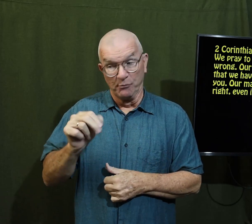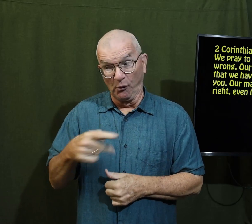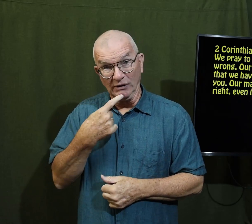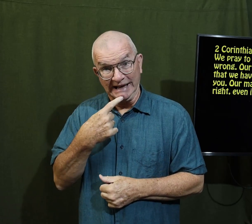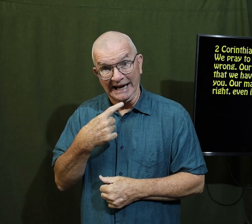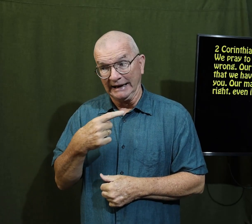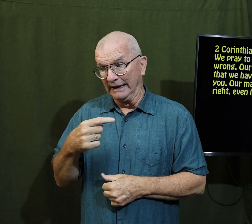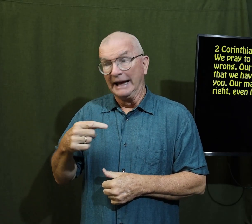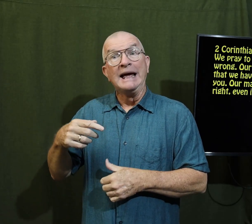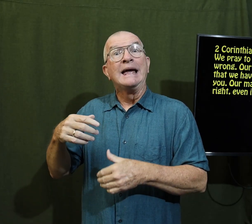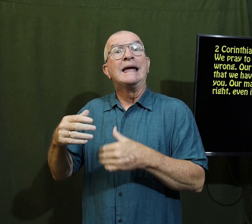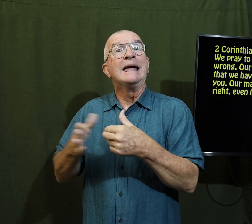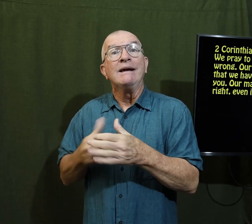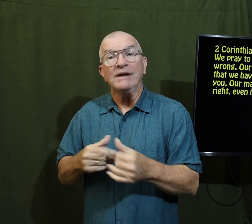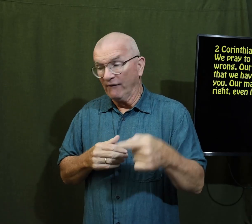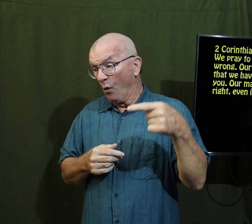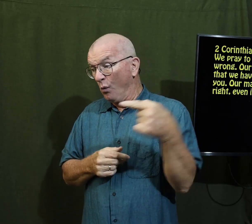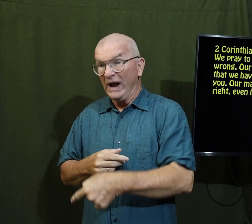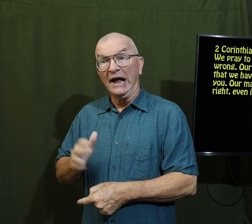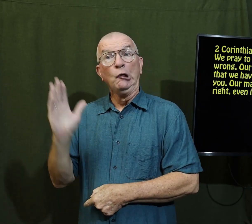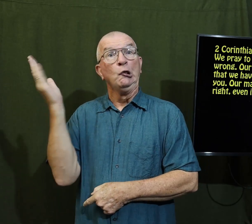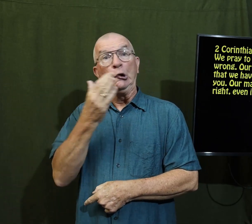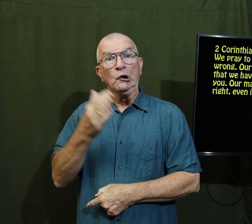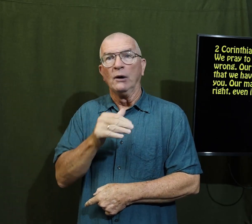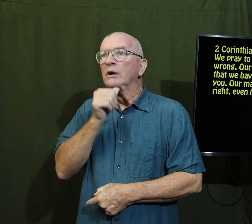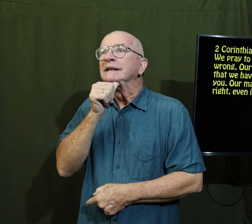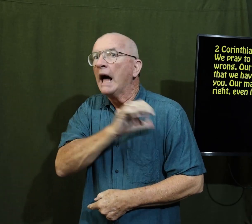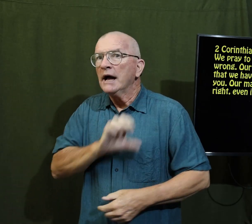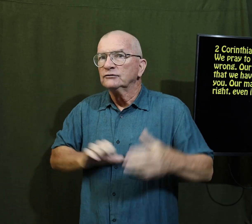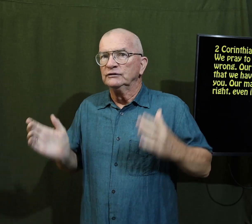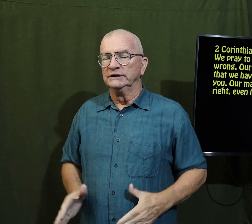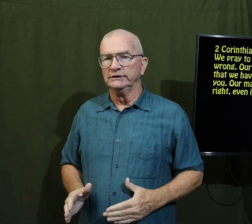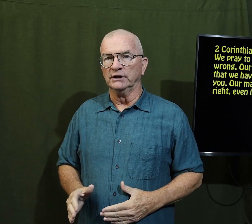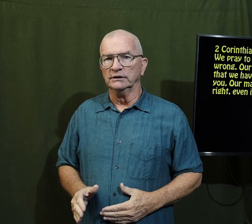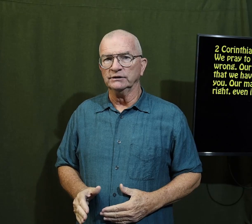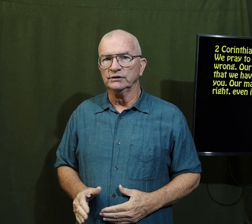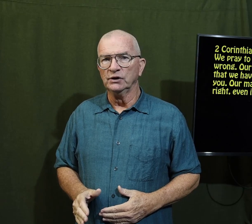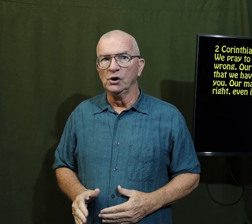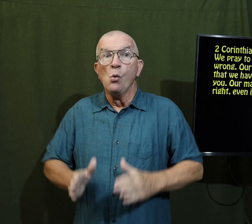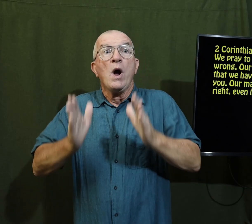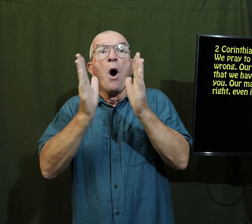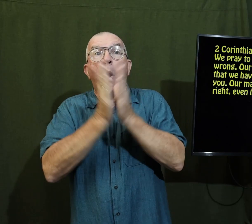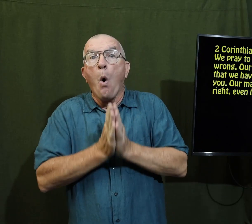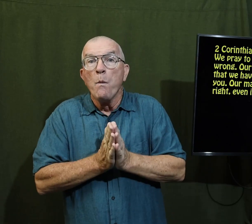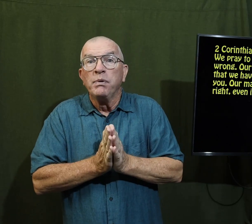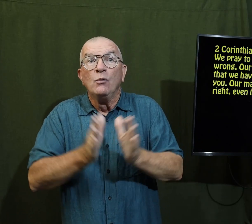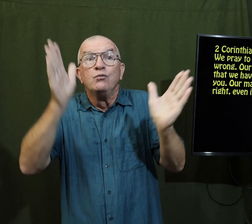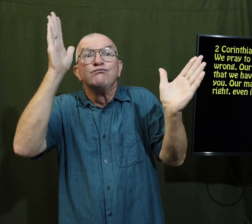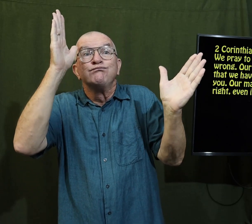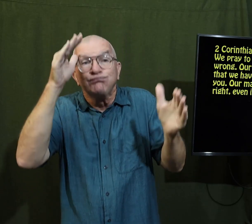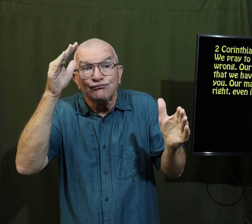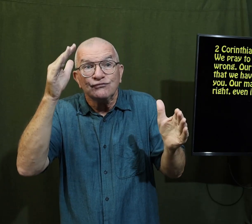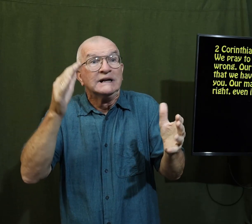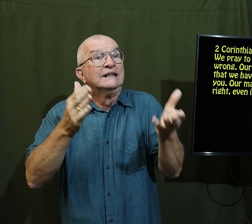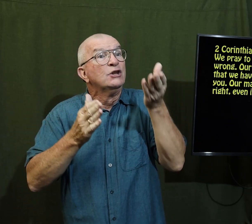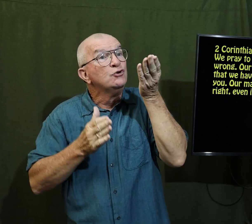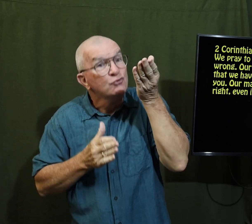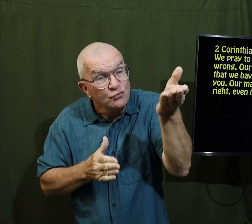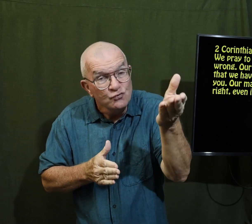Paul is saying even if we look like we're not Christians we hope that you